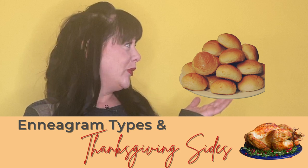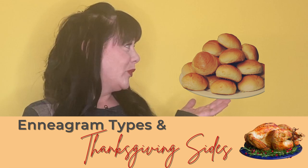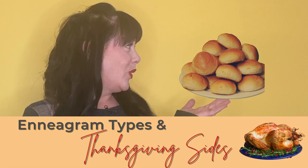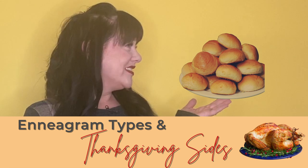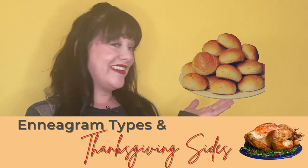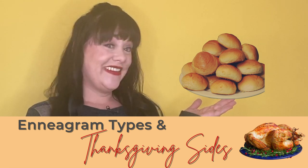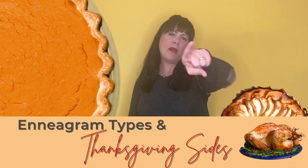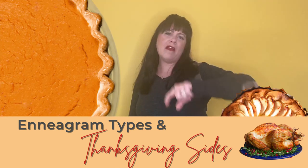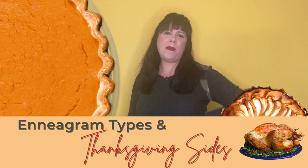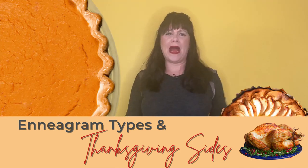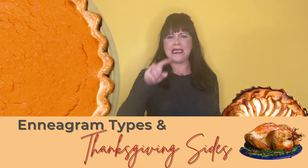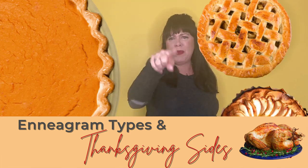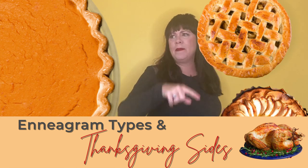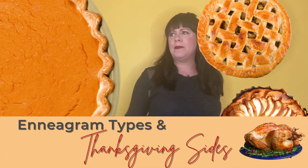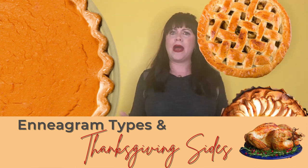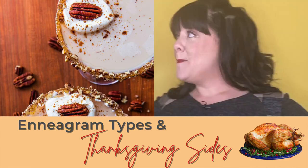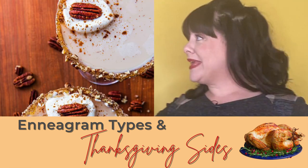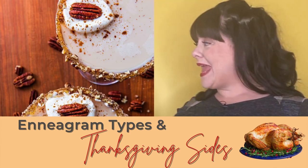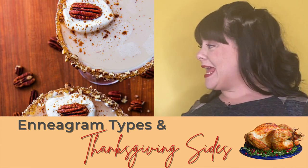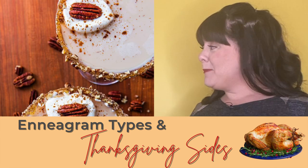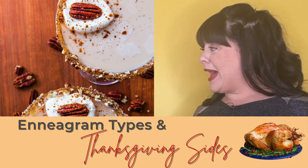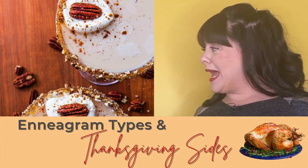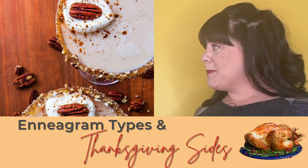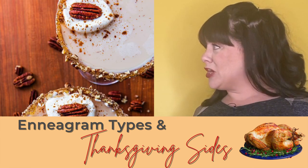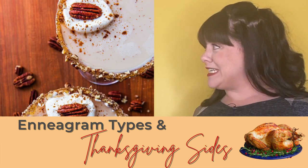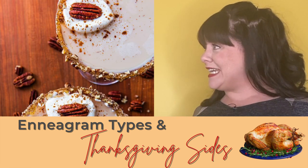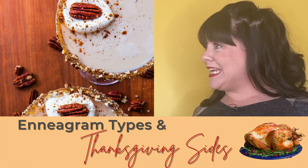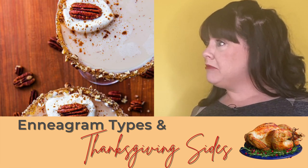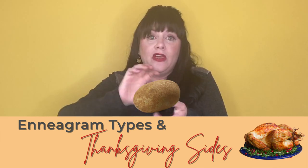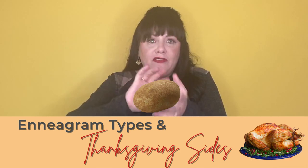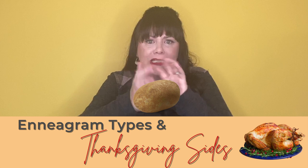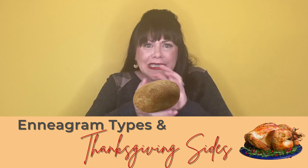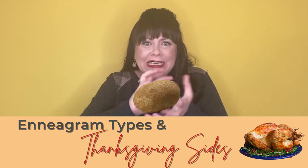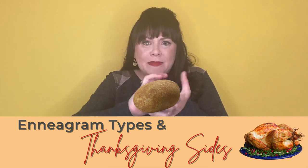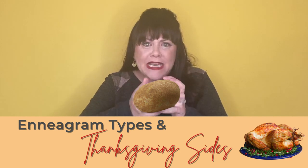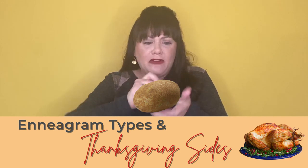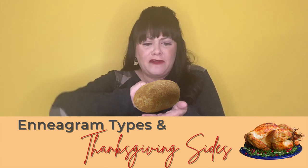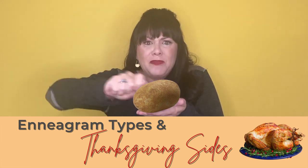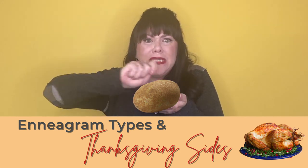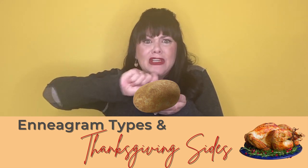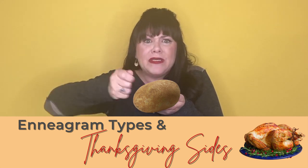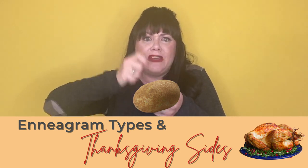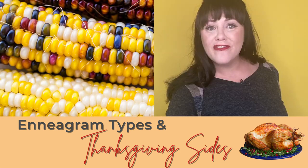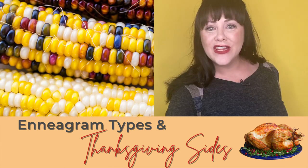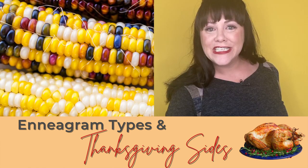Rolls, berry pies, pumpkin pies, pecan pie, martini, you have to clean the potatoes, have to peel the potatoes, flint,